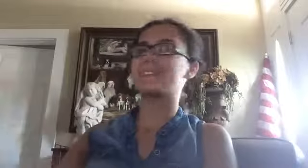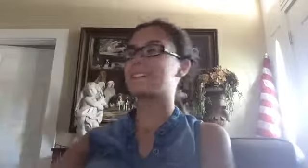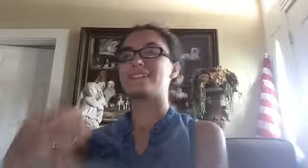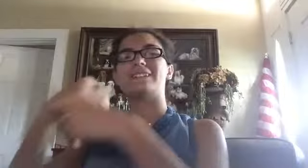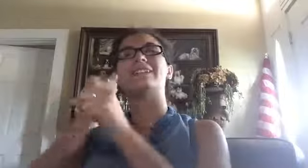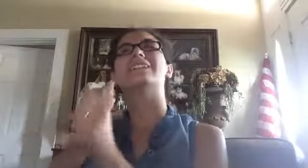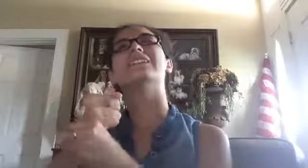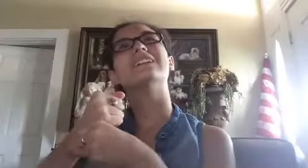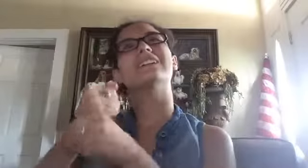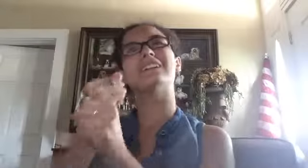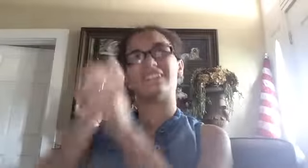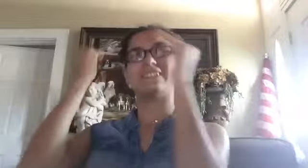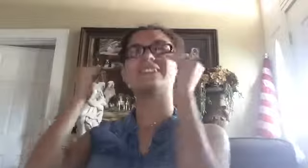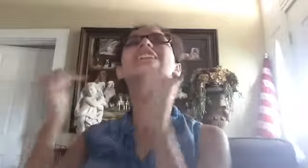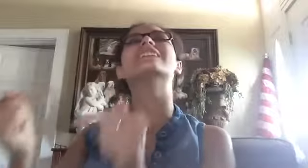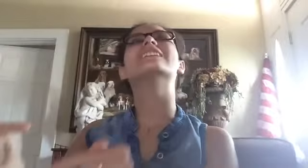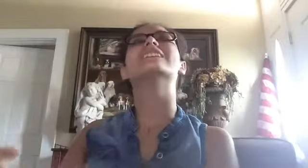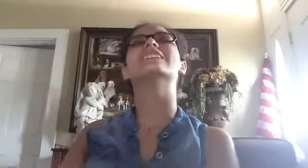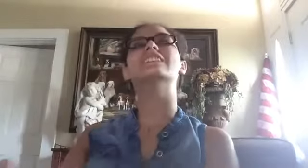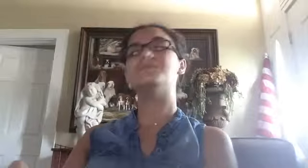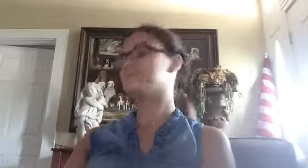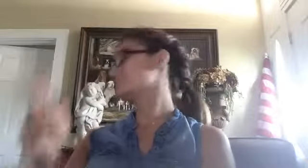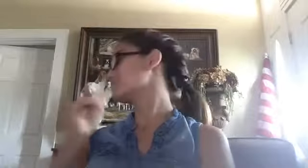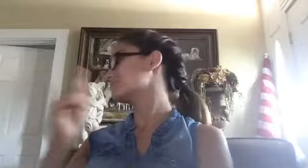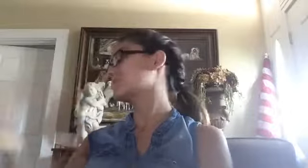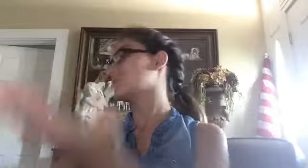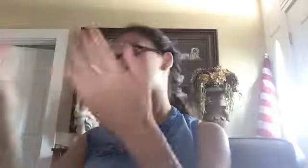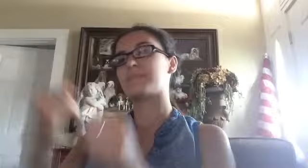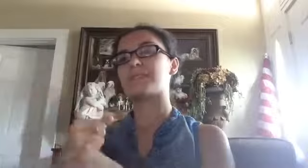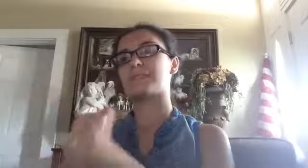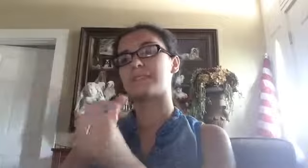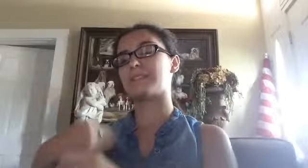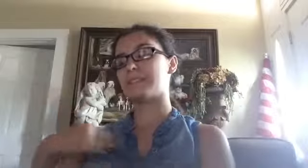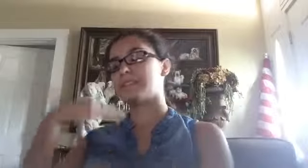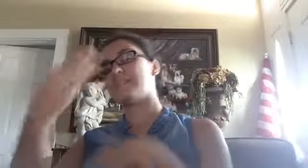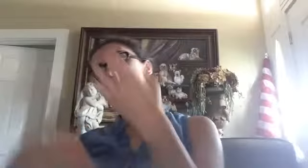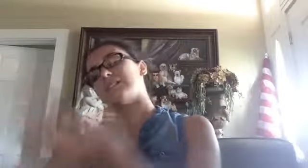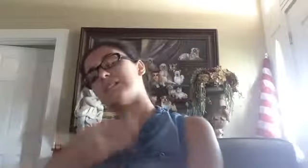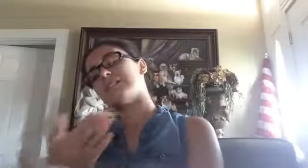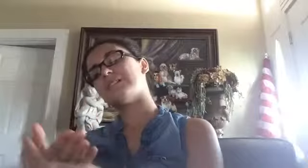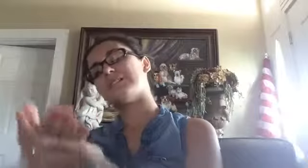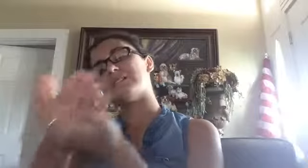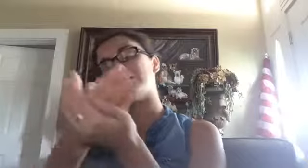I'll never live here, you'll make me whole.